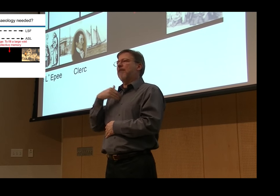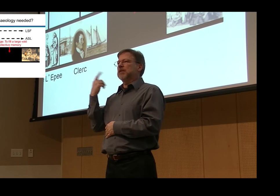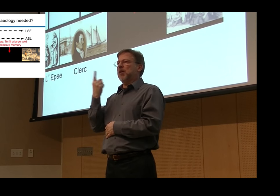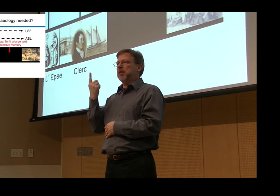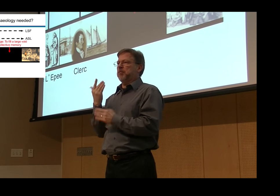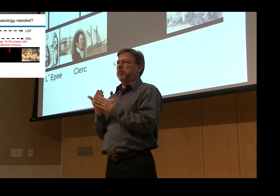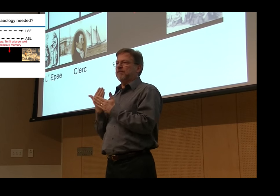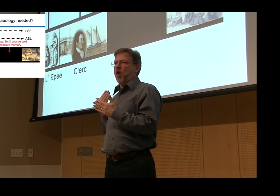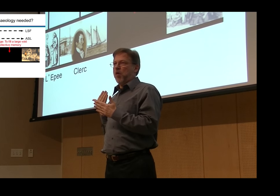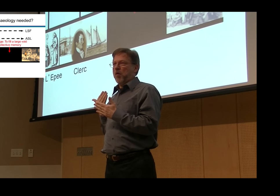it as the dark period.